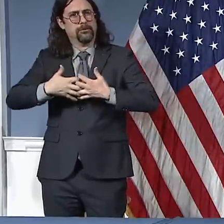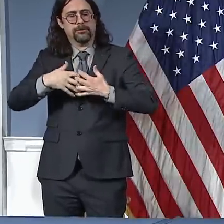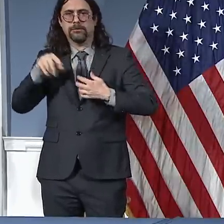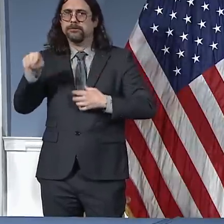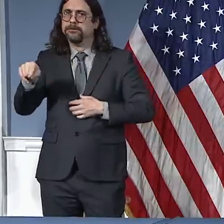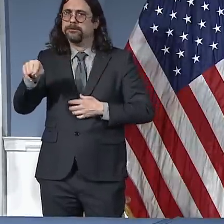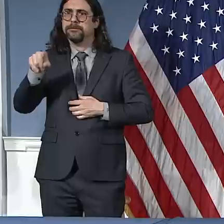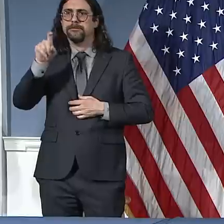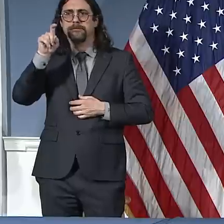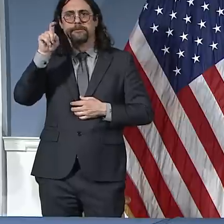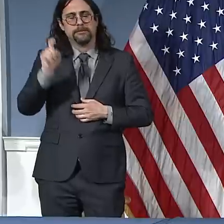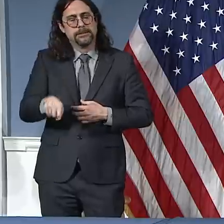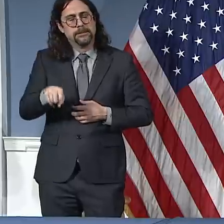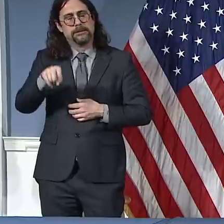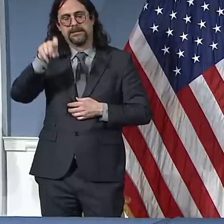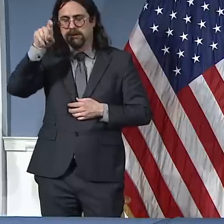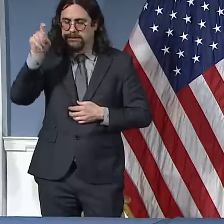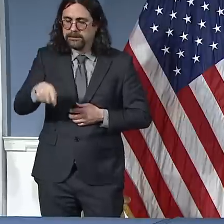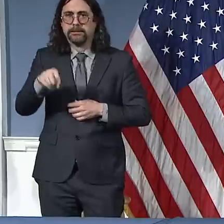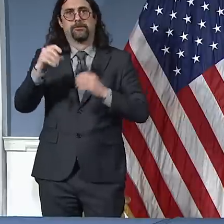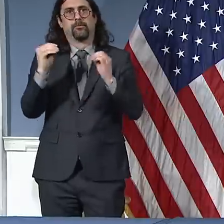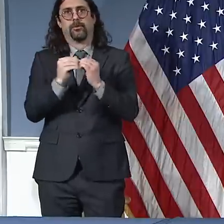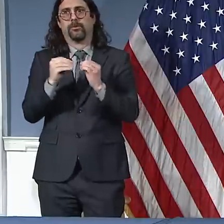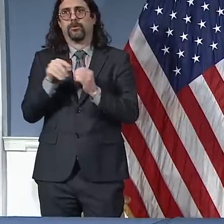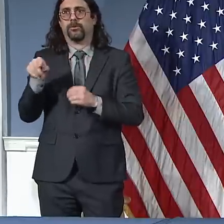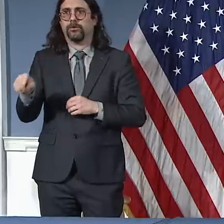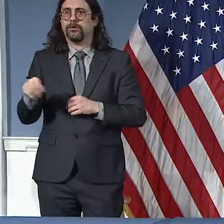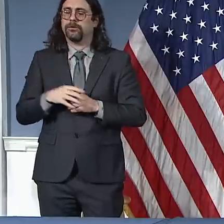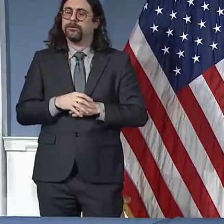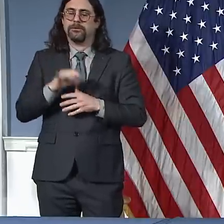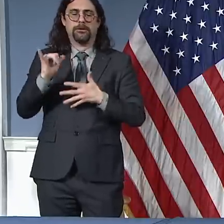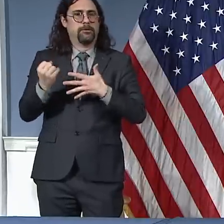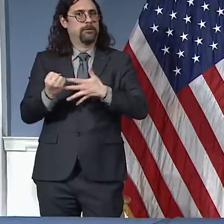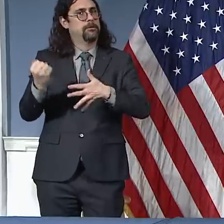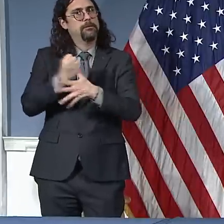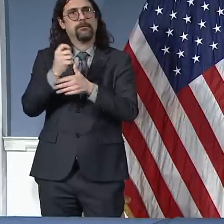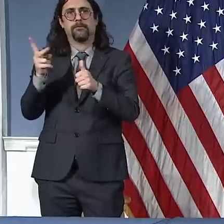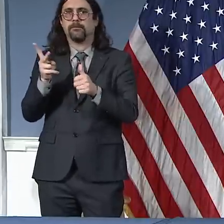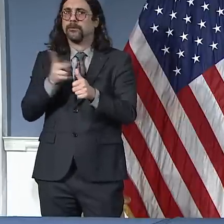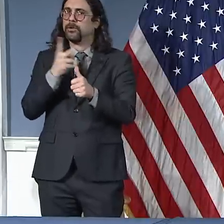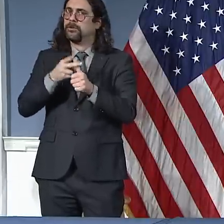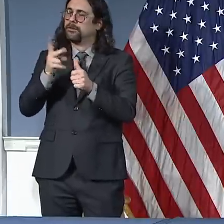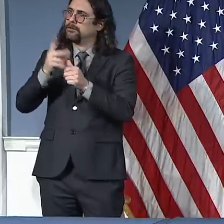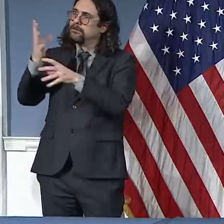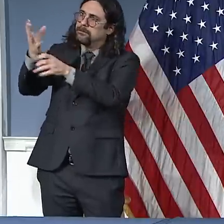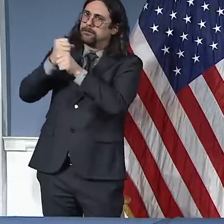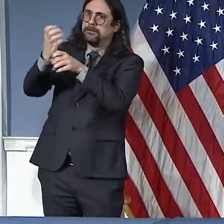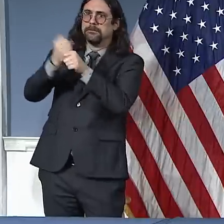got to get them here. We have to be the priority for this nation because we're the epicenter of the crisis.